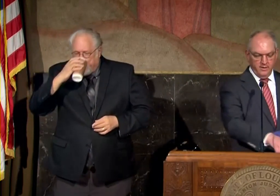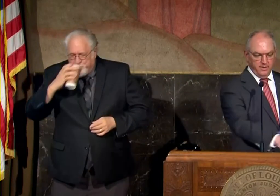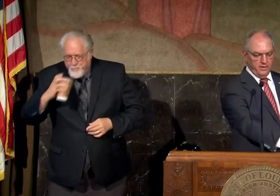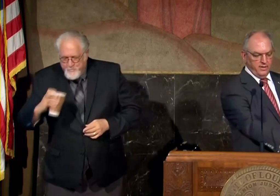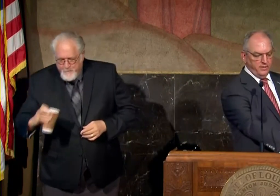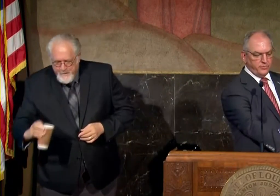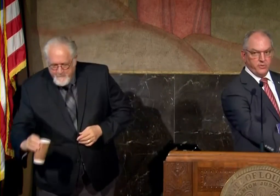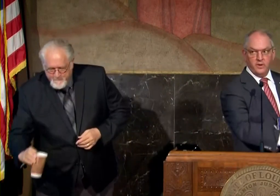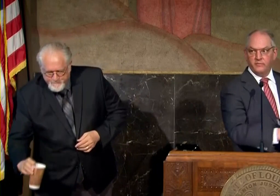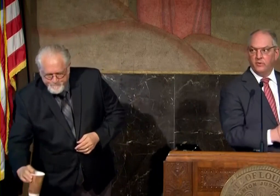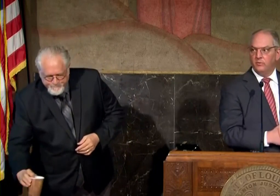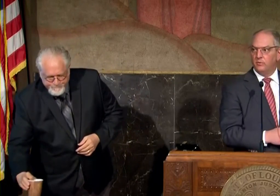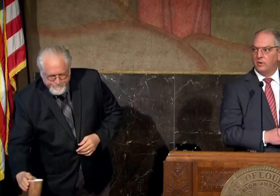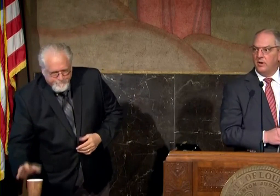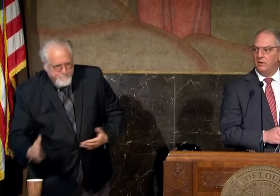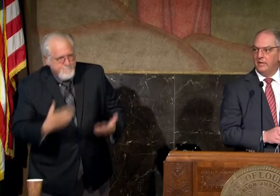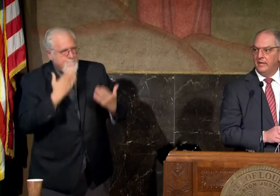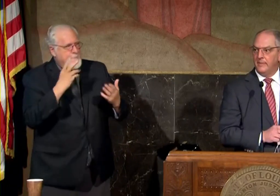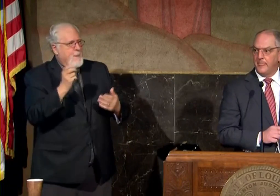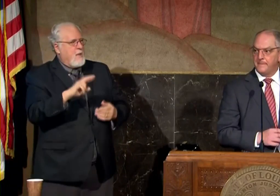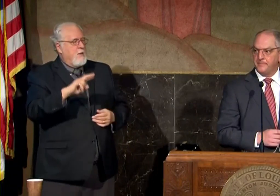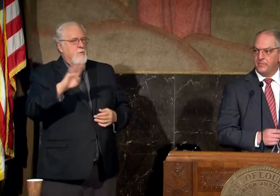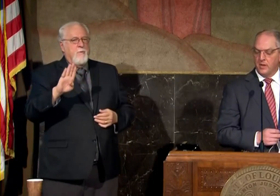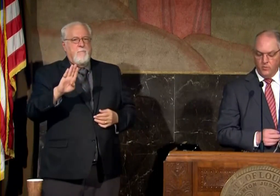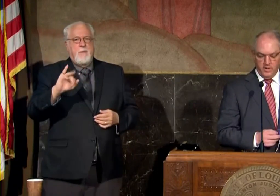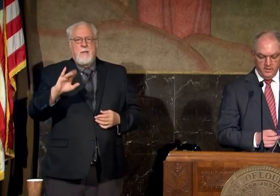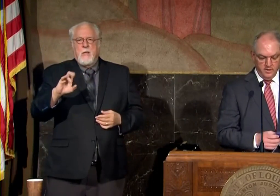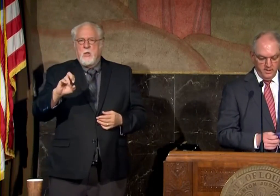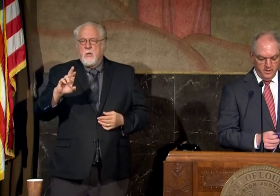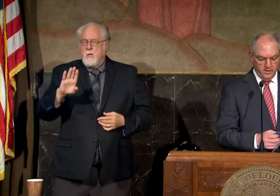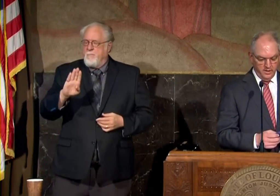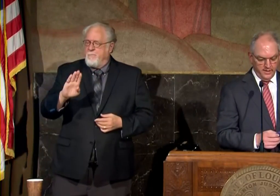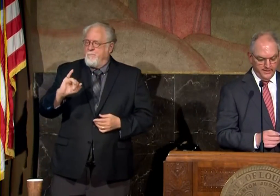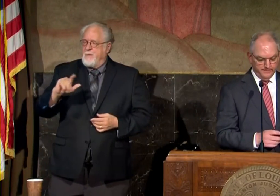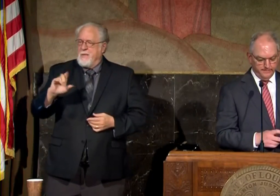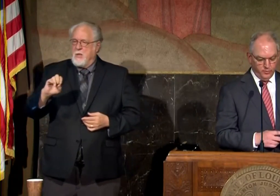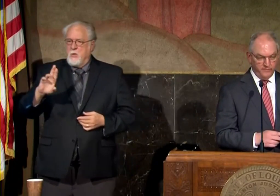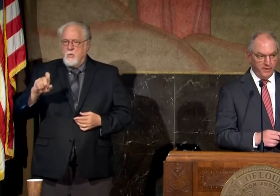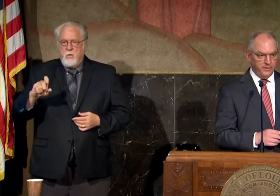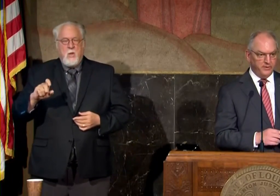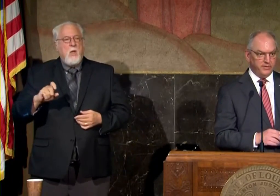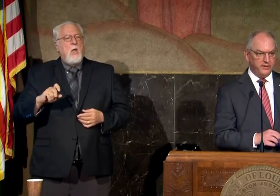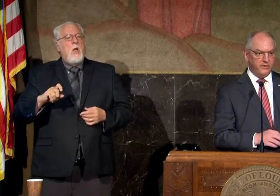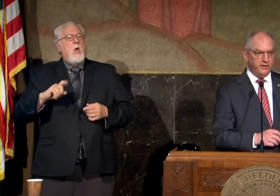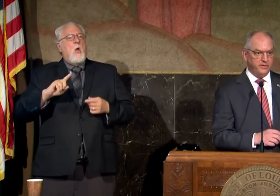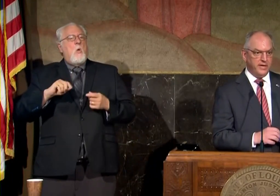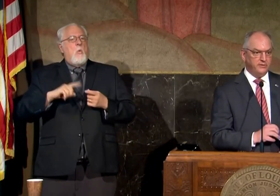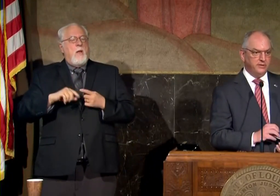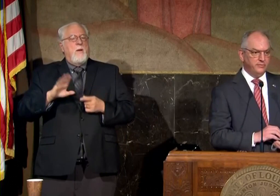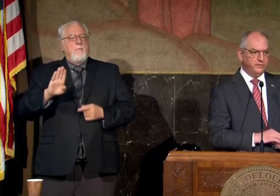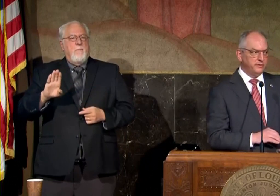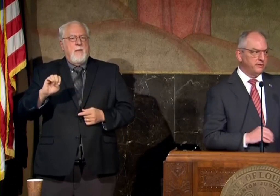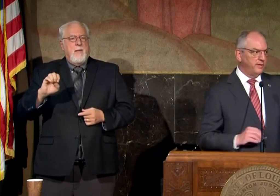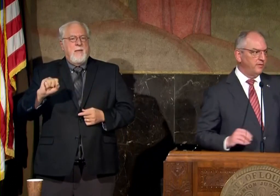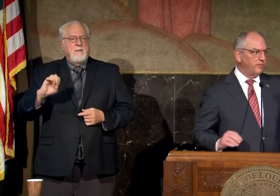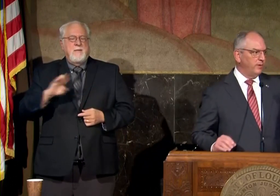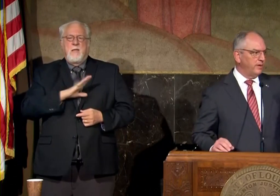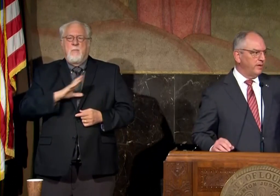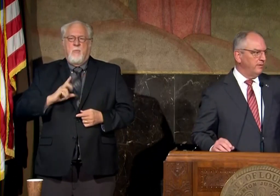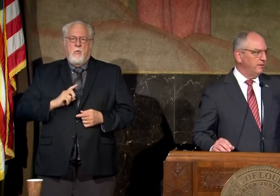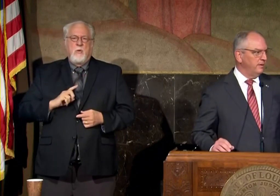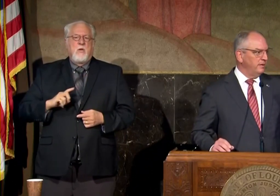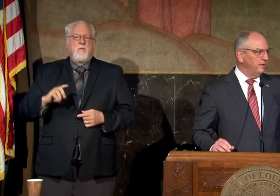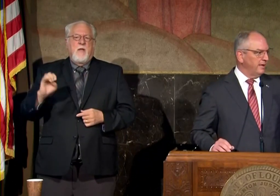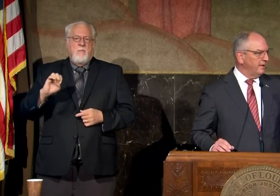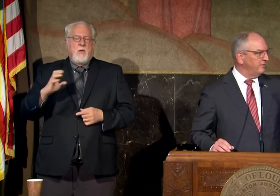i'm sure all of you will recall that when the um board of elementary and secondary education it was just a little over a week